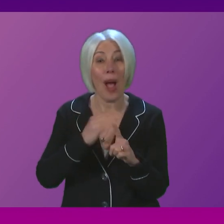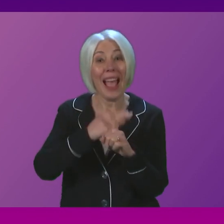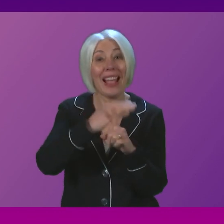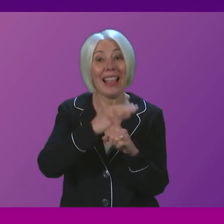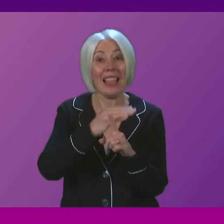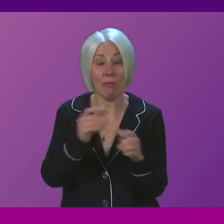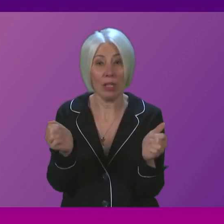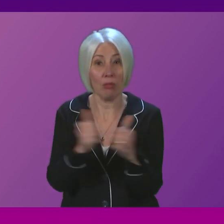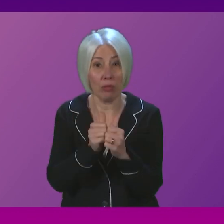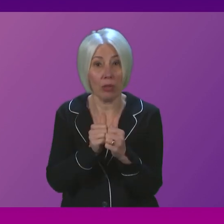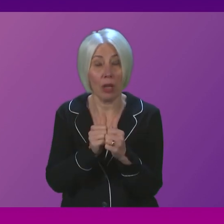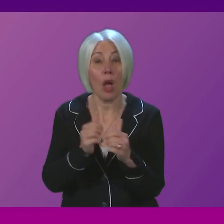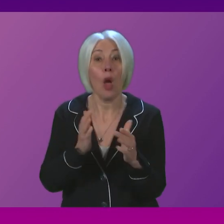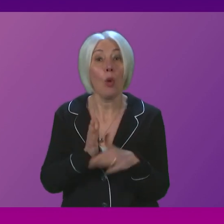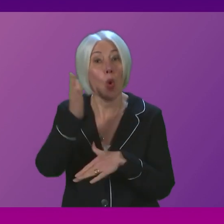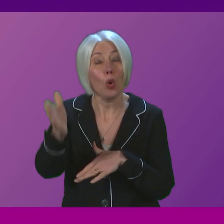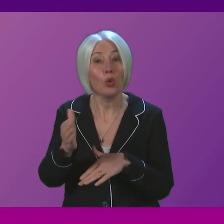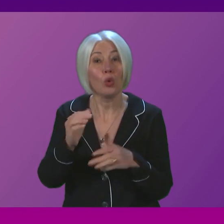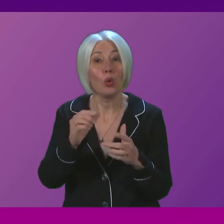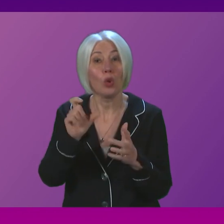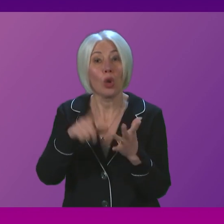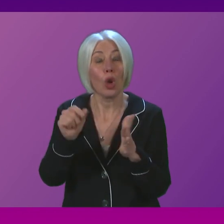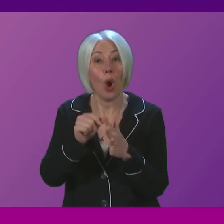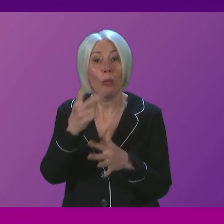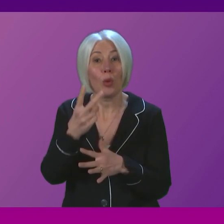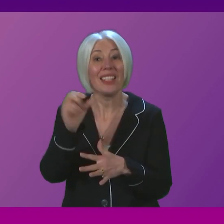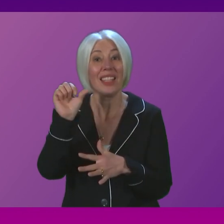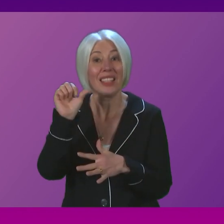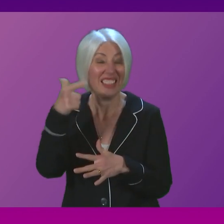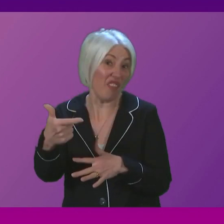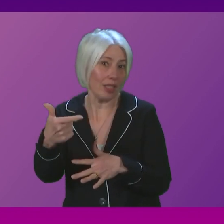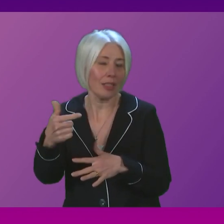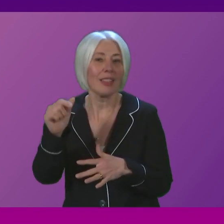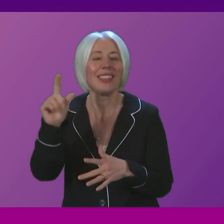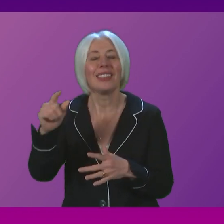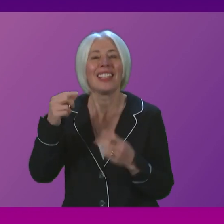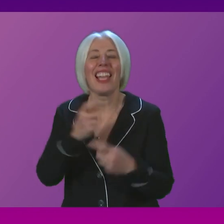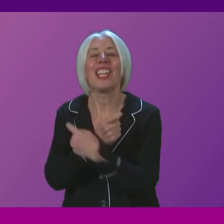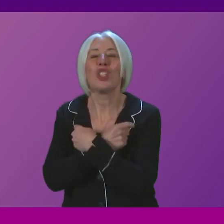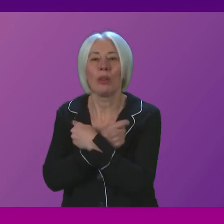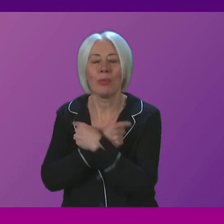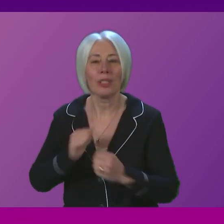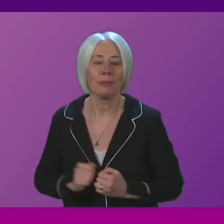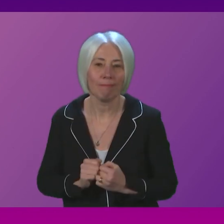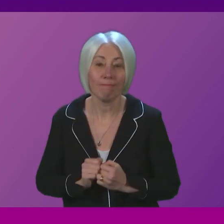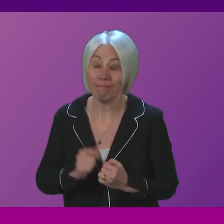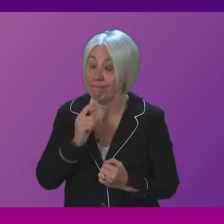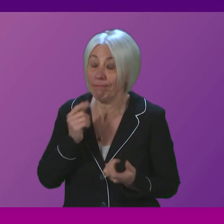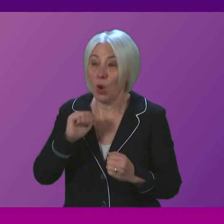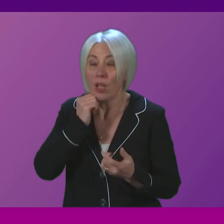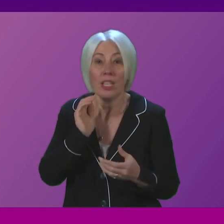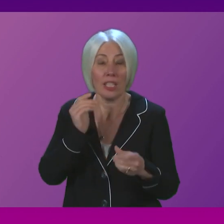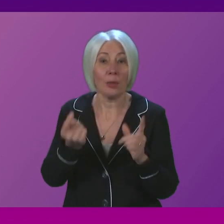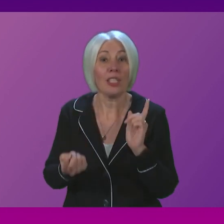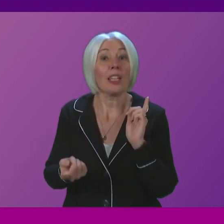attending COP26 in Egypt First Minister Scotland is determined to continue to play our part in responding to the